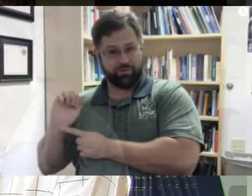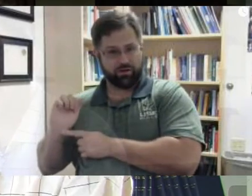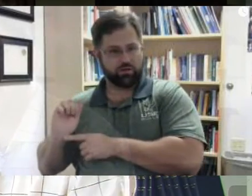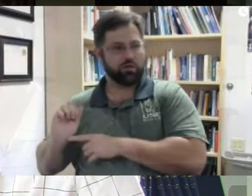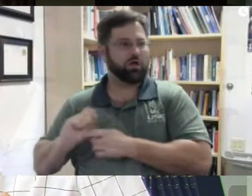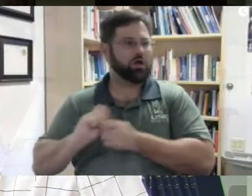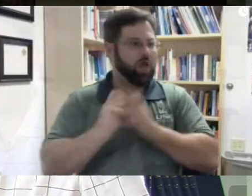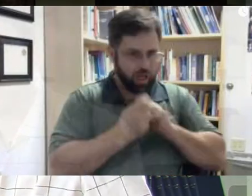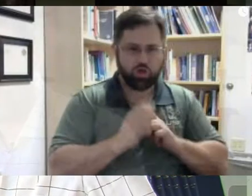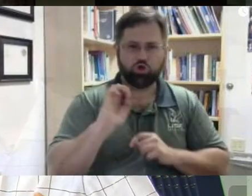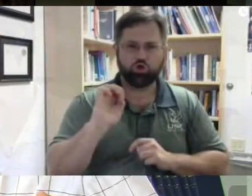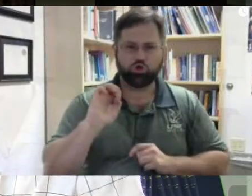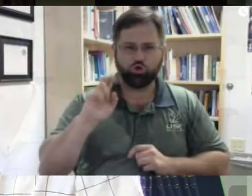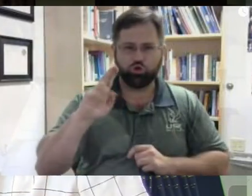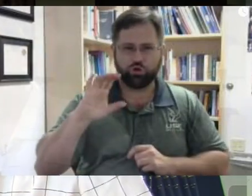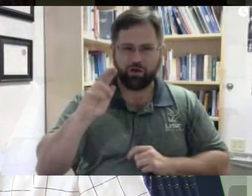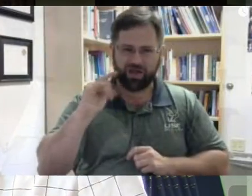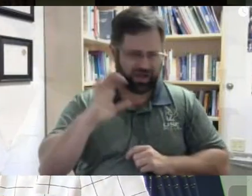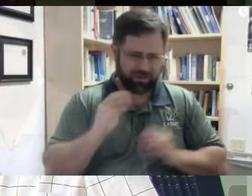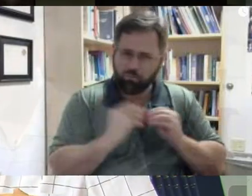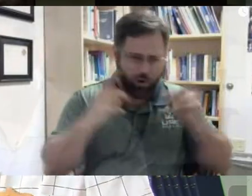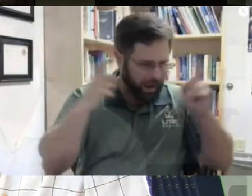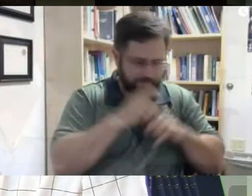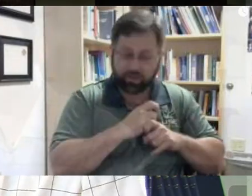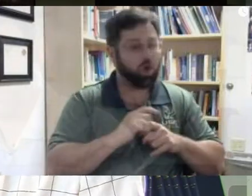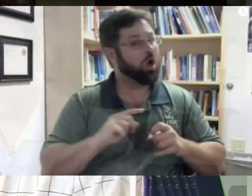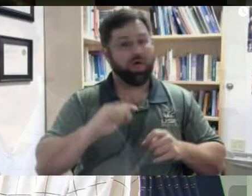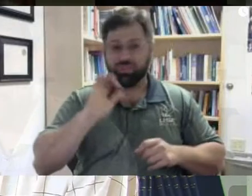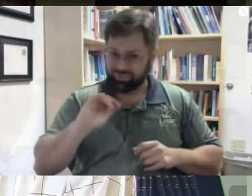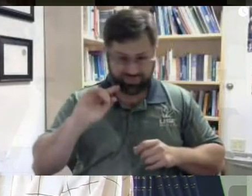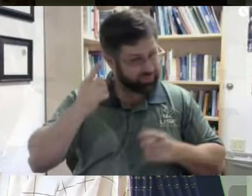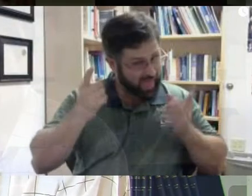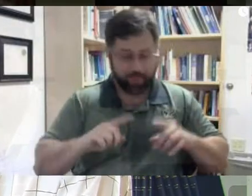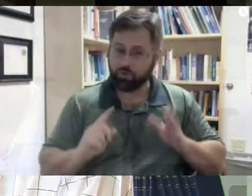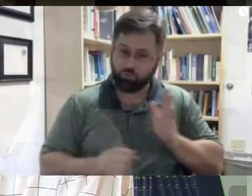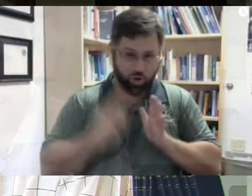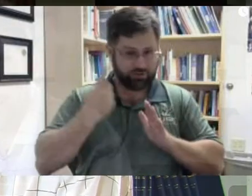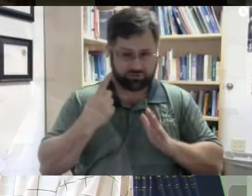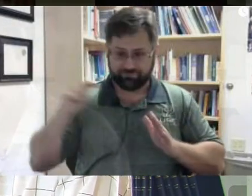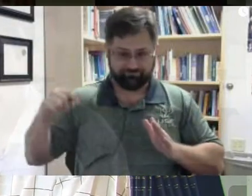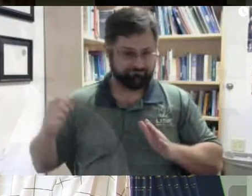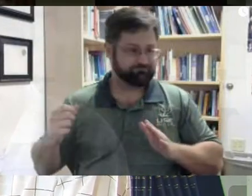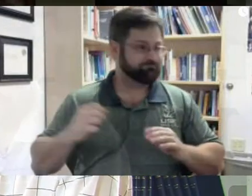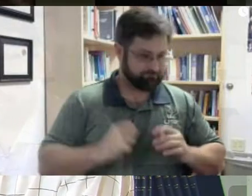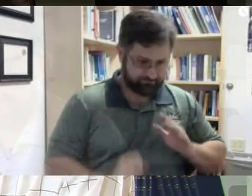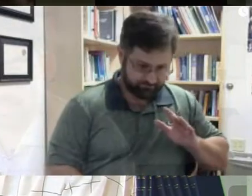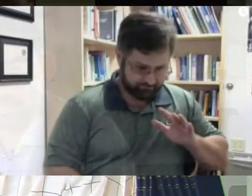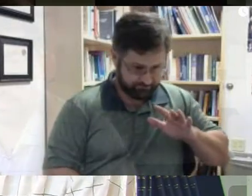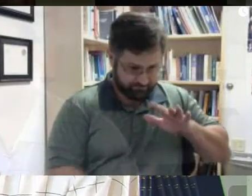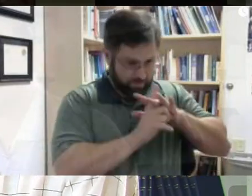I think that the reason for this is that there was a very unusual event between two bacteria, perhaps two billion years ago, something